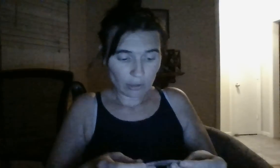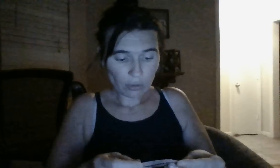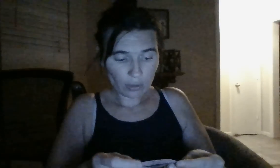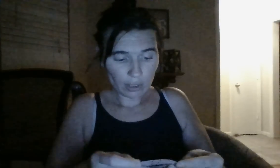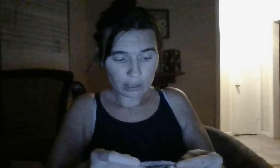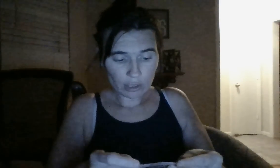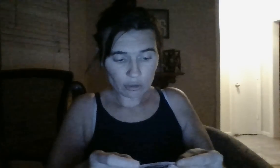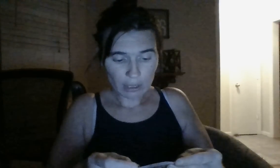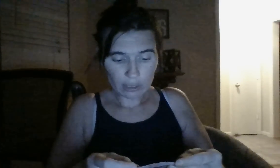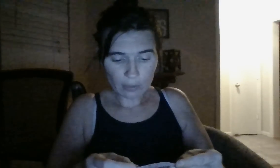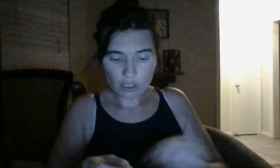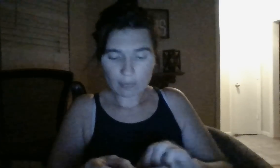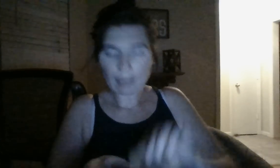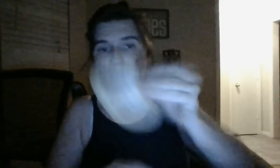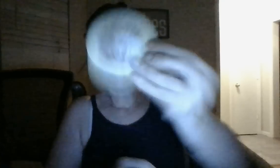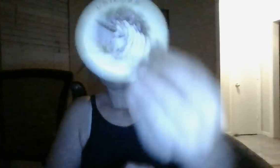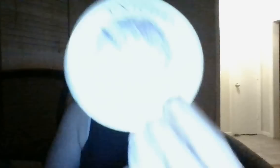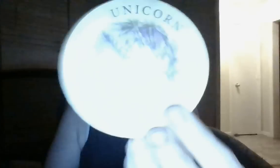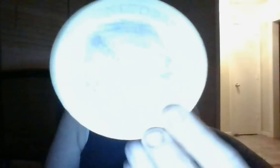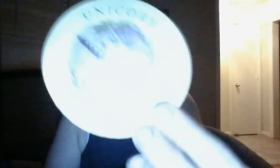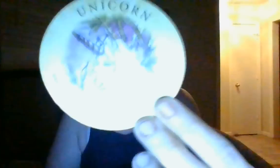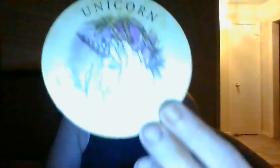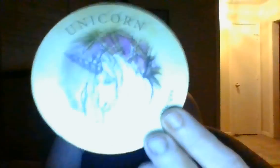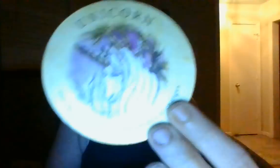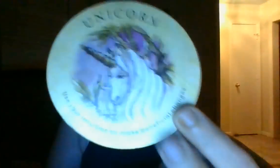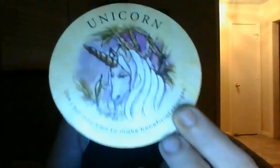Unicorn. Use your intuition to make beneficial changes.